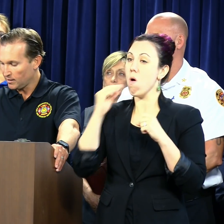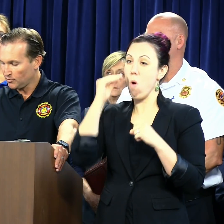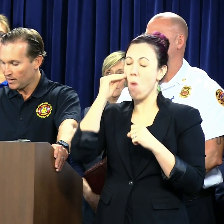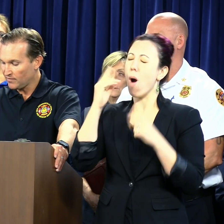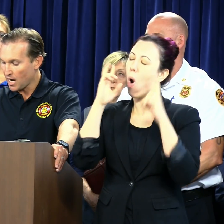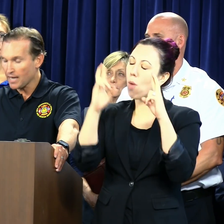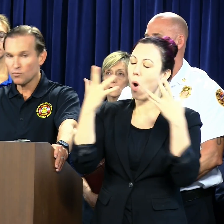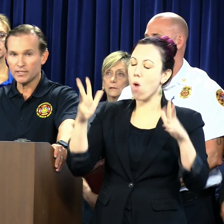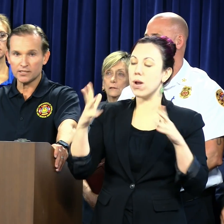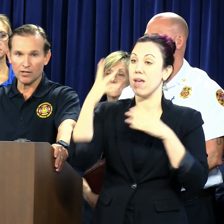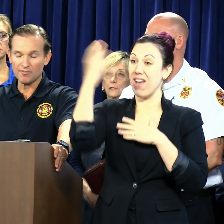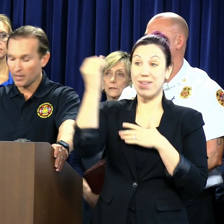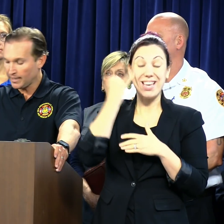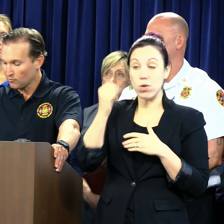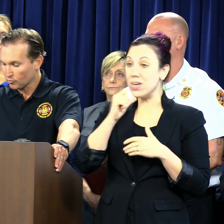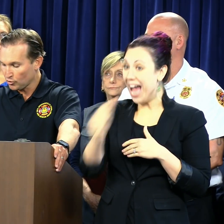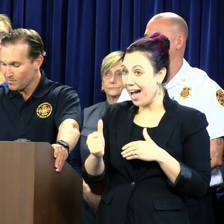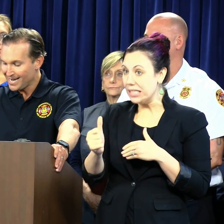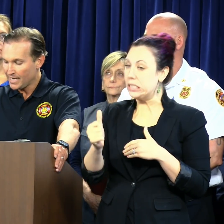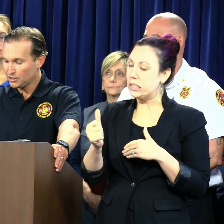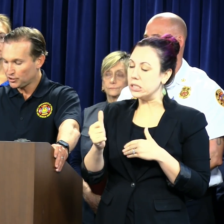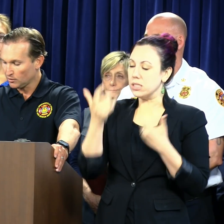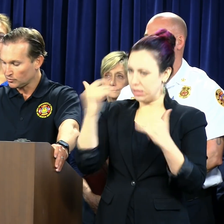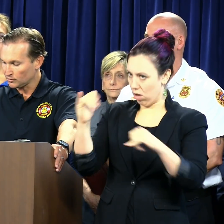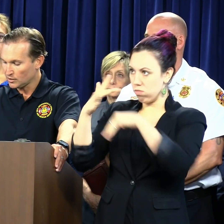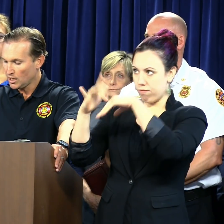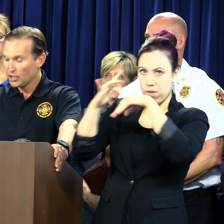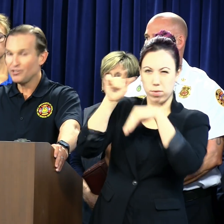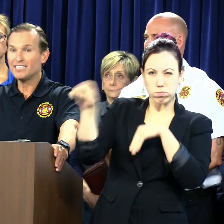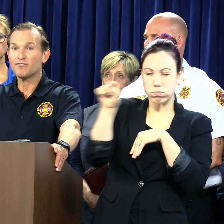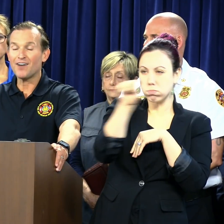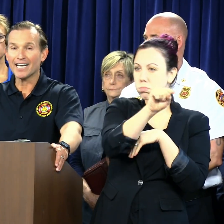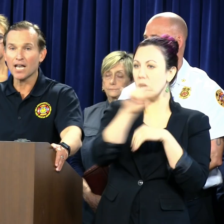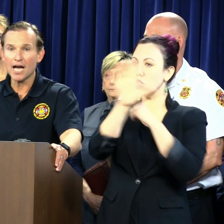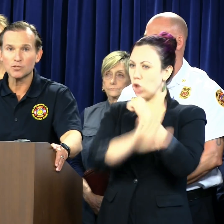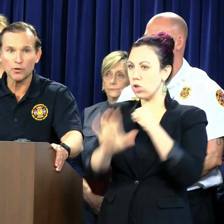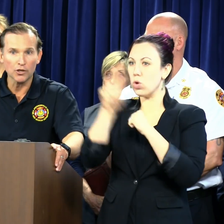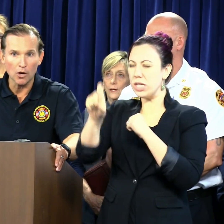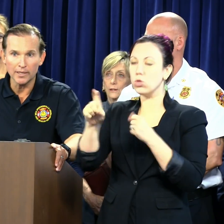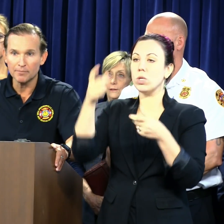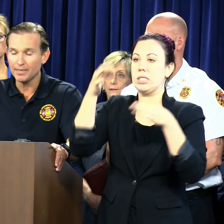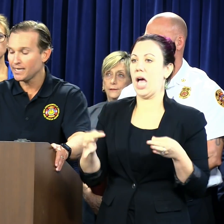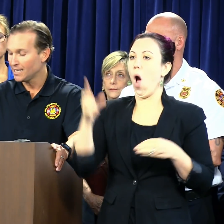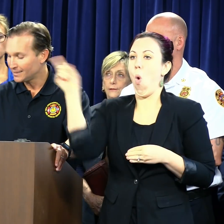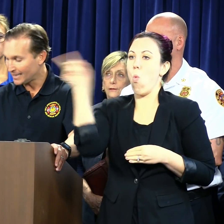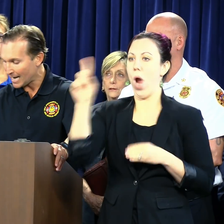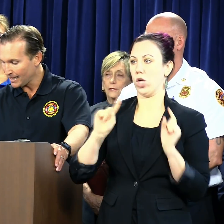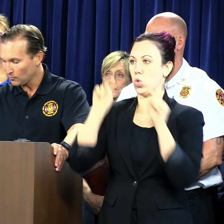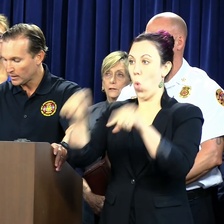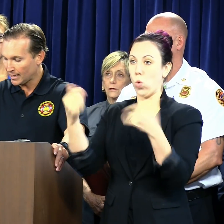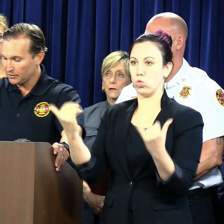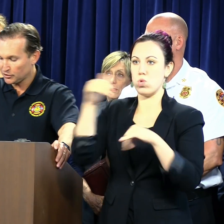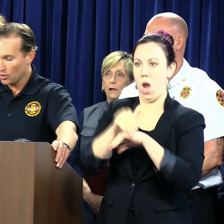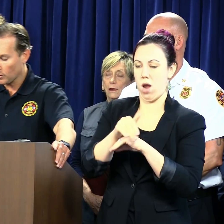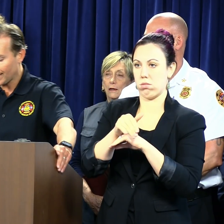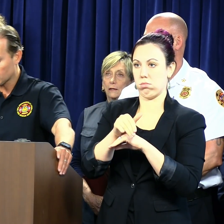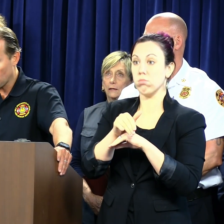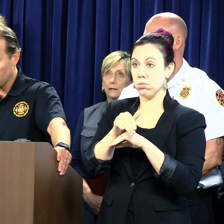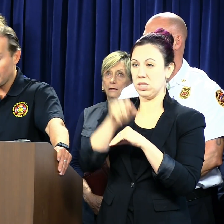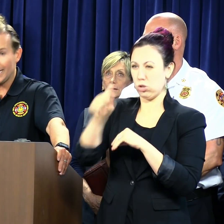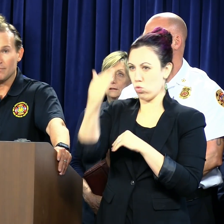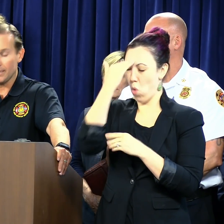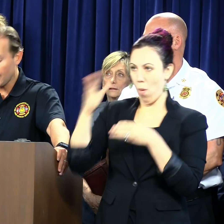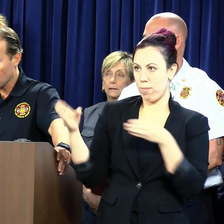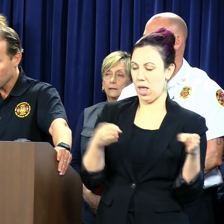evacuated. If you have not, we still have plenty of room in shelters. You need to finalize where you're going to be tonight. We'd like you to know where